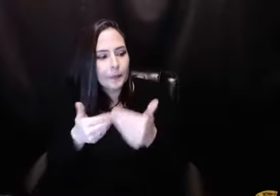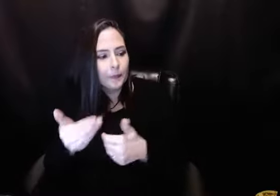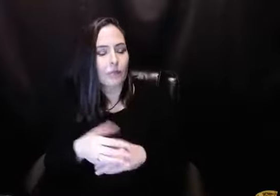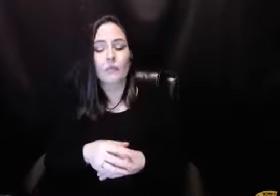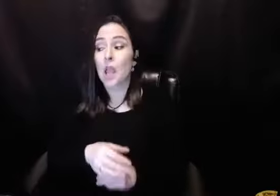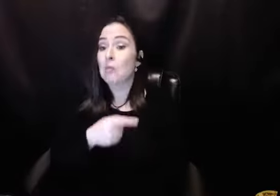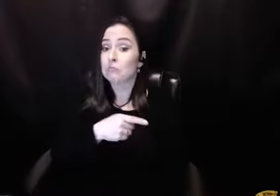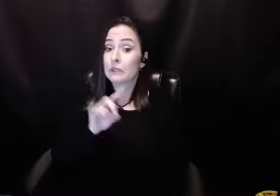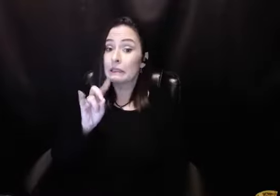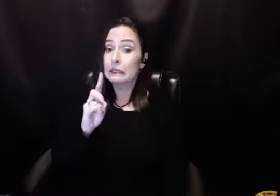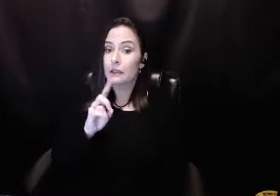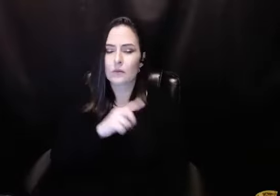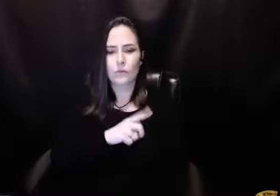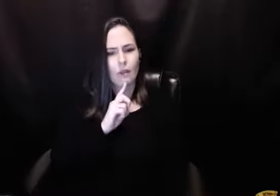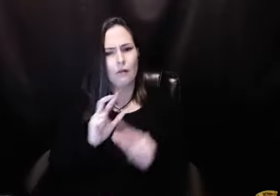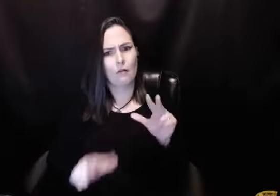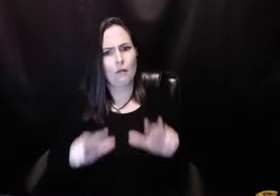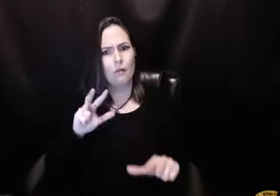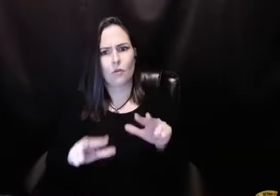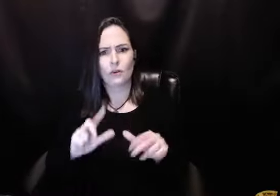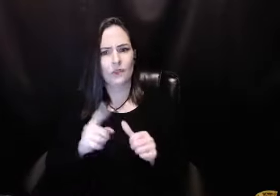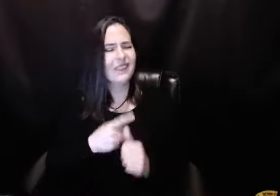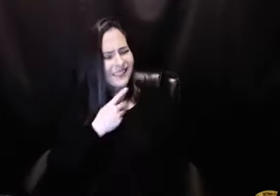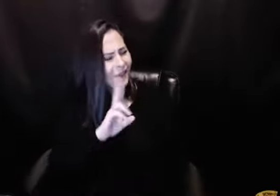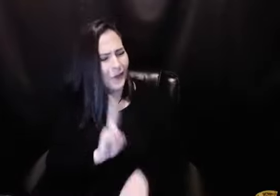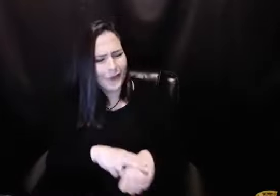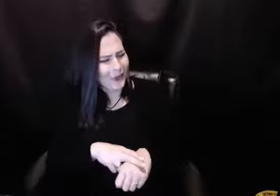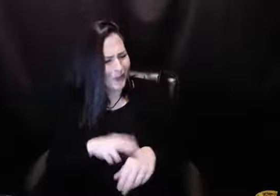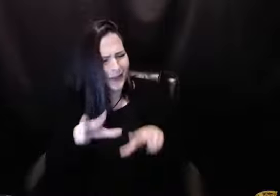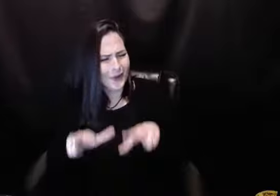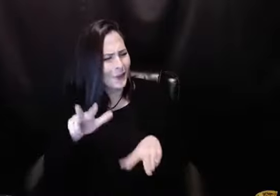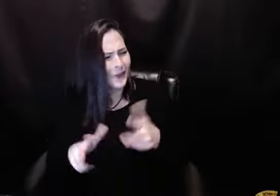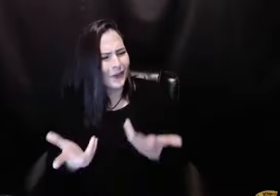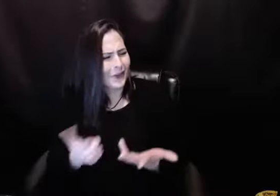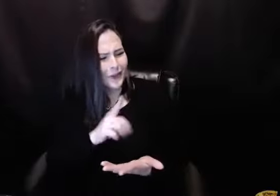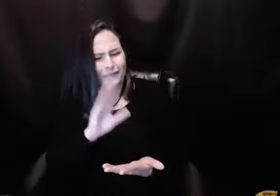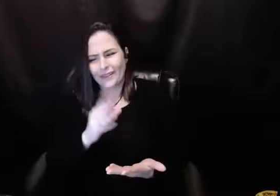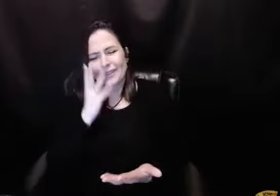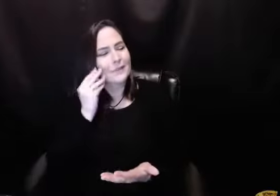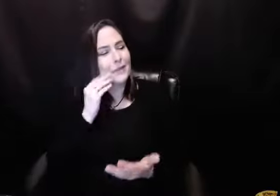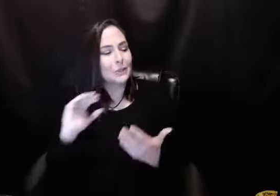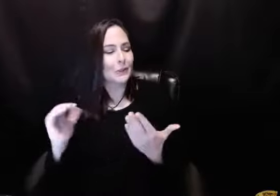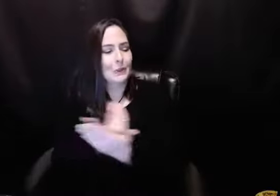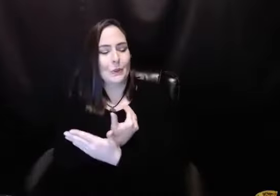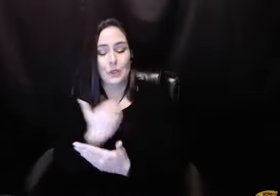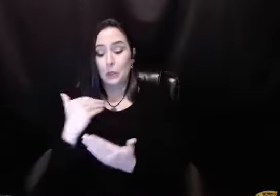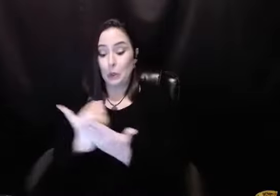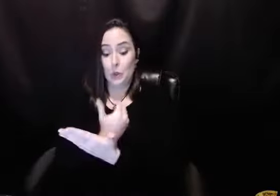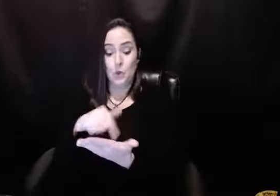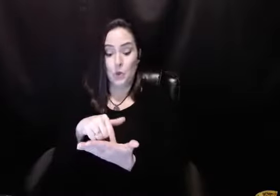a time and get to know your daddy. Well, he did that. And it was very uncomfortable at first. And I said, of course it is.